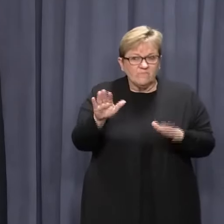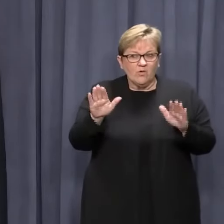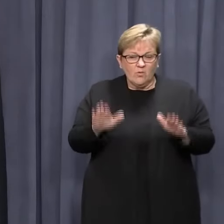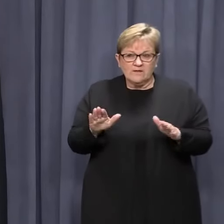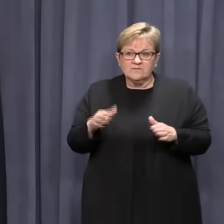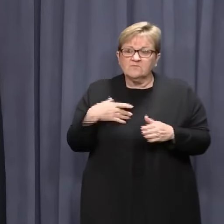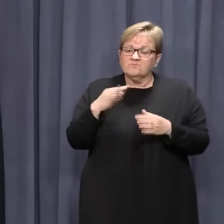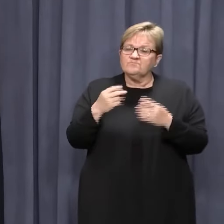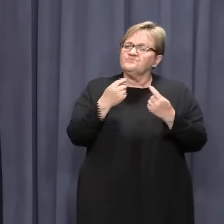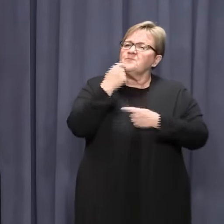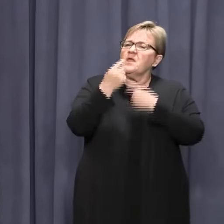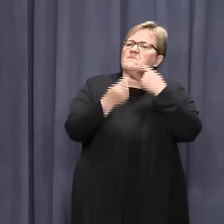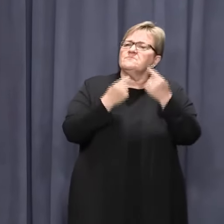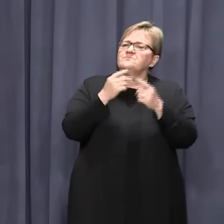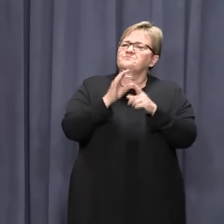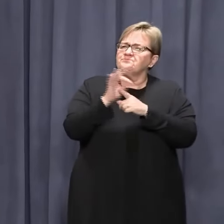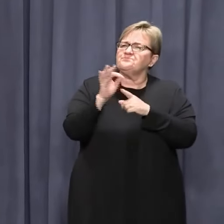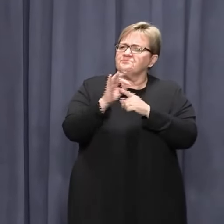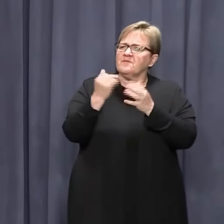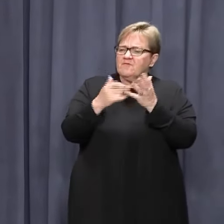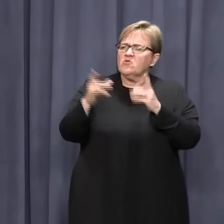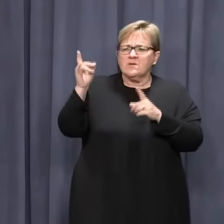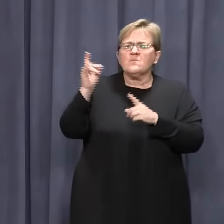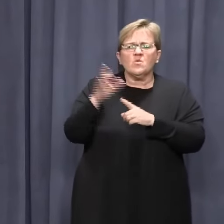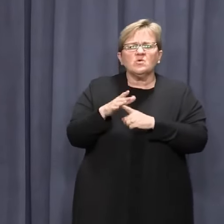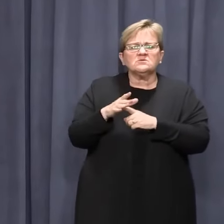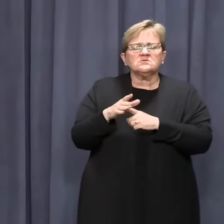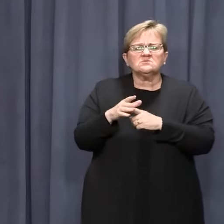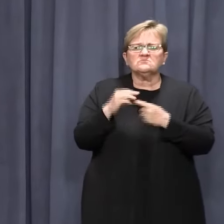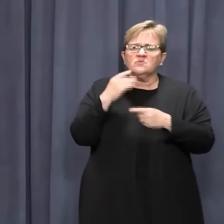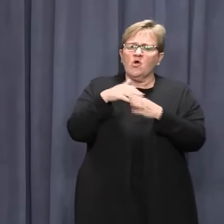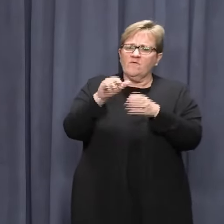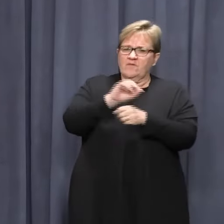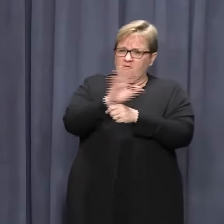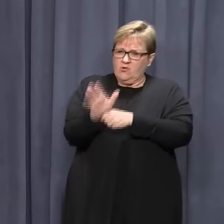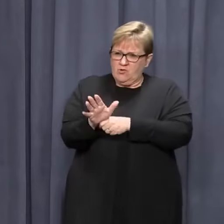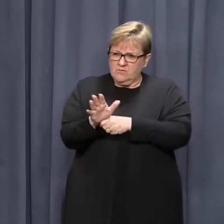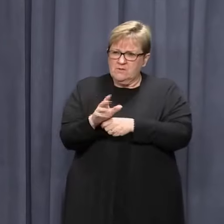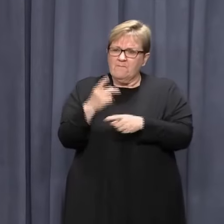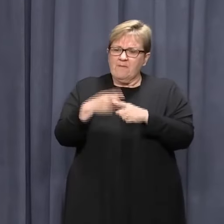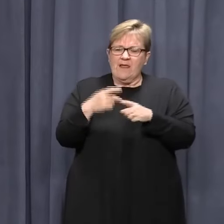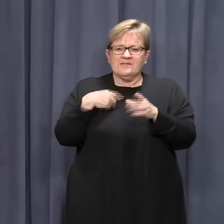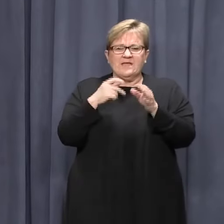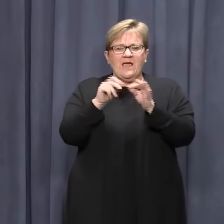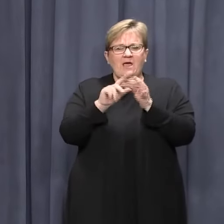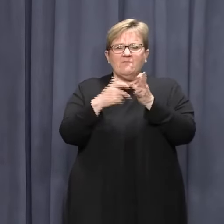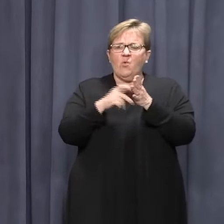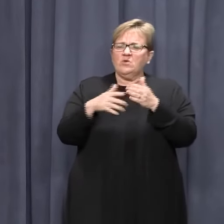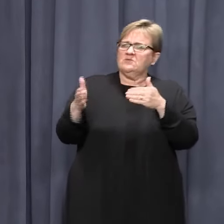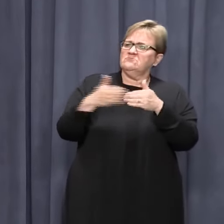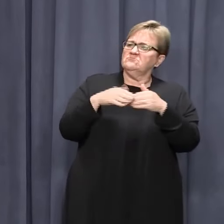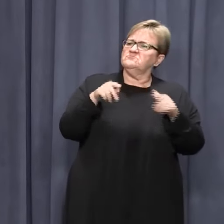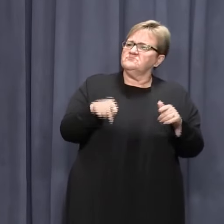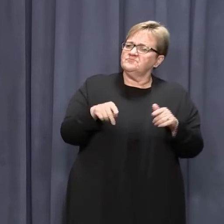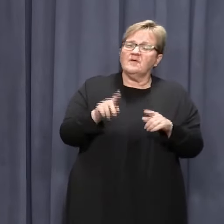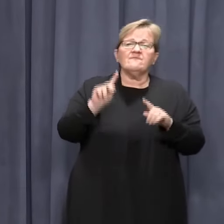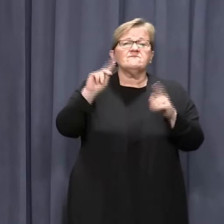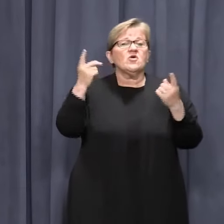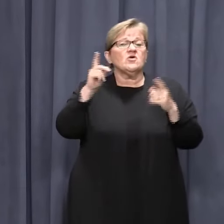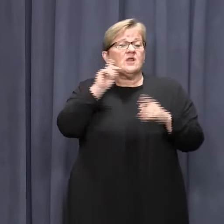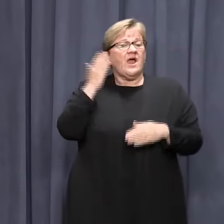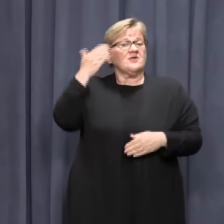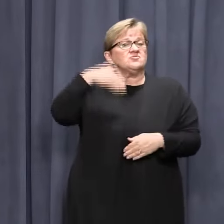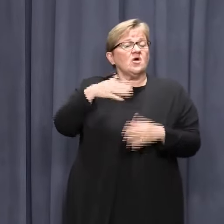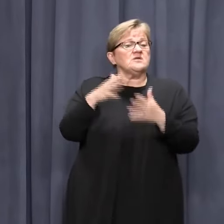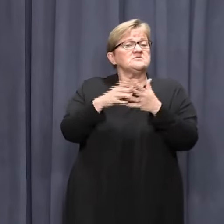We have some important updates to detail in relation to COVID-19 and our border controls. Firstly, overnight